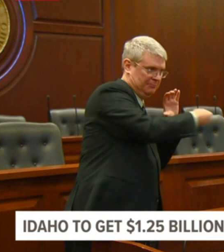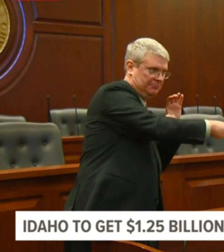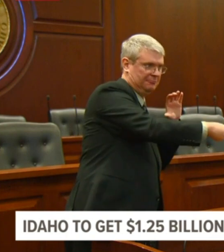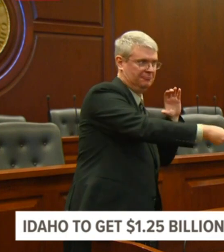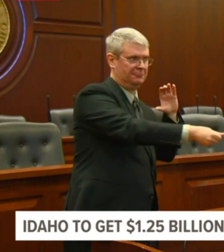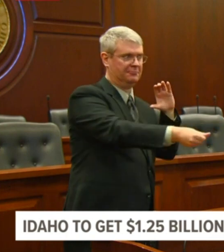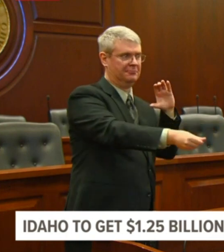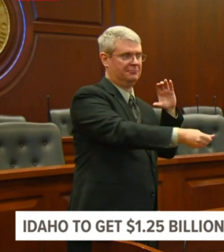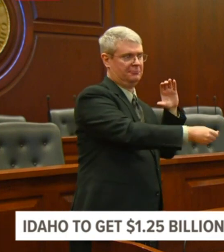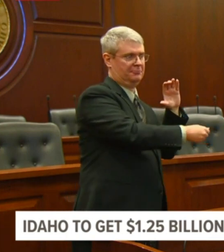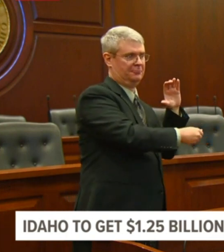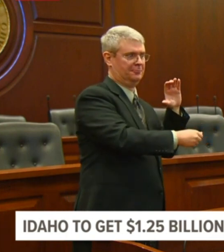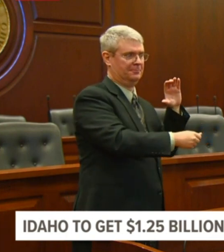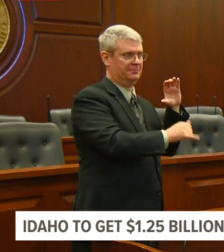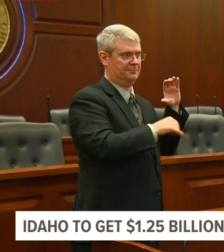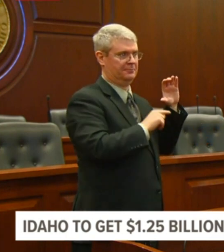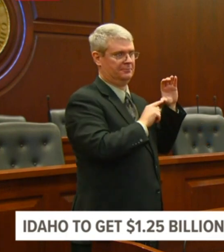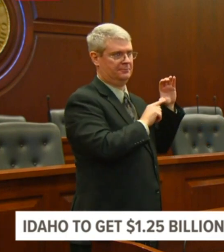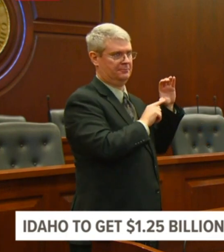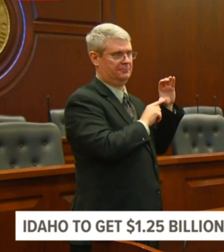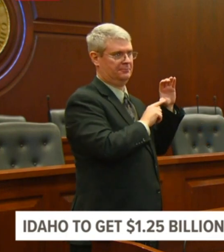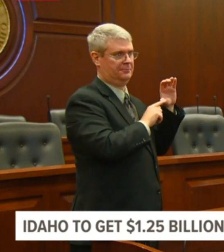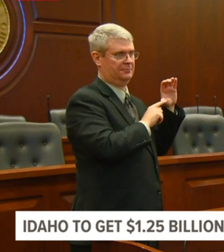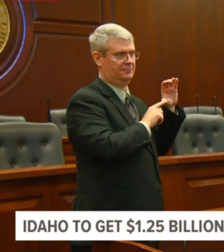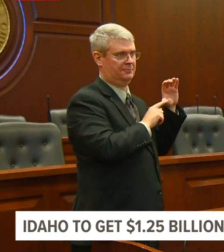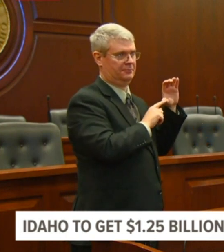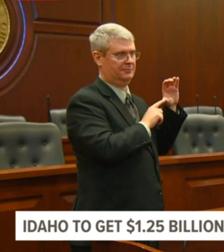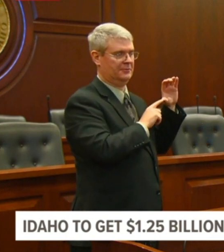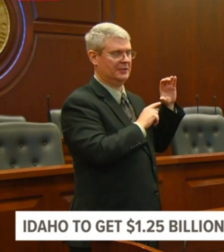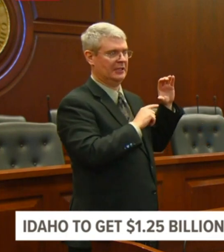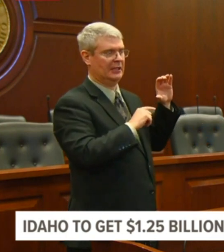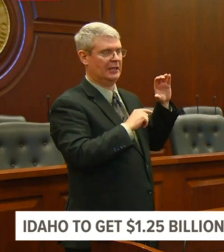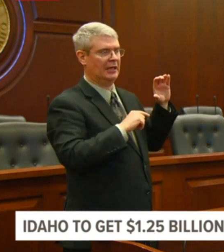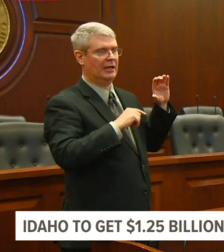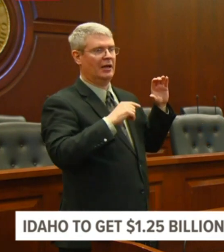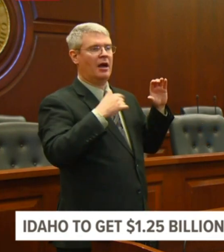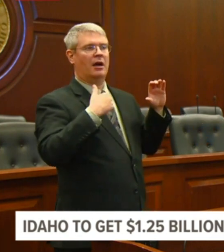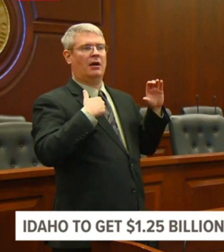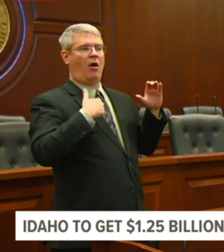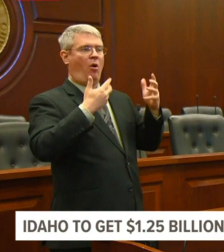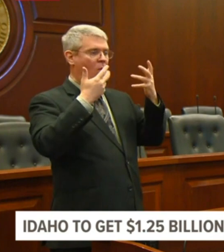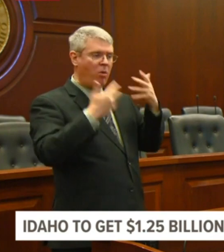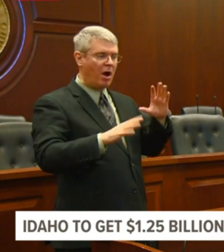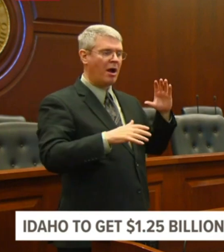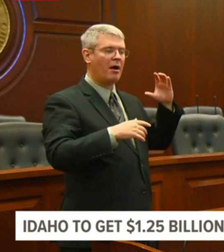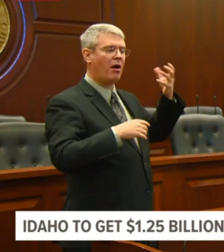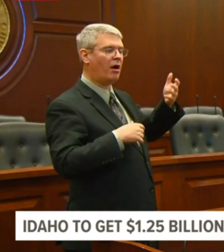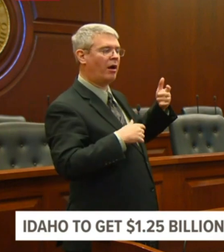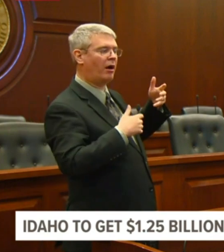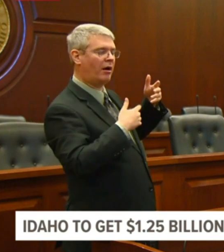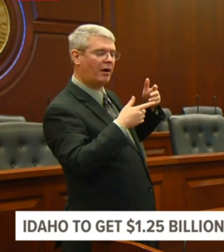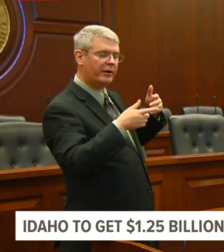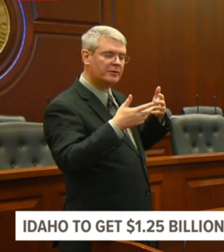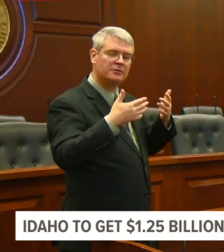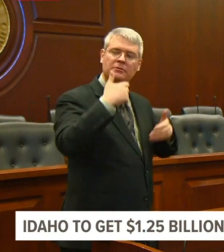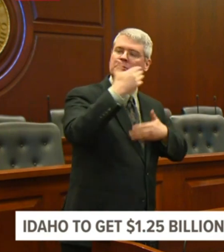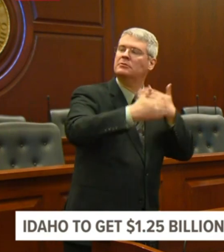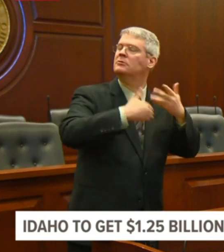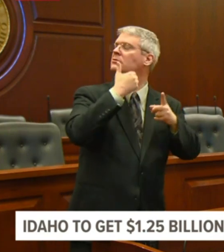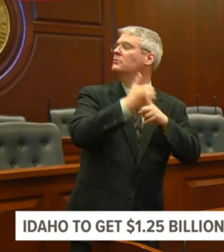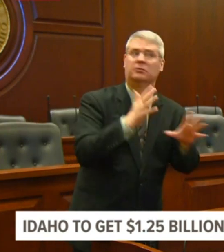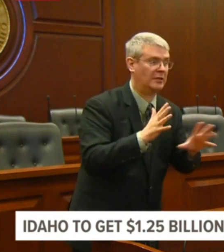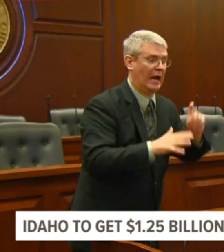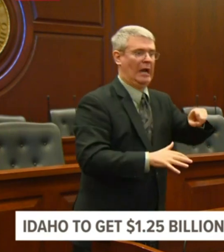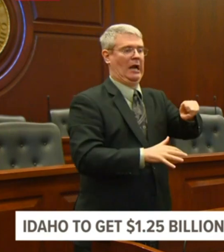when I've got a healthcare provider or a hospital that has critical needs. And so that just makes $40 million more